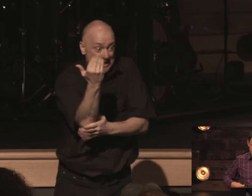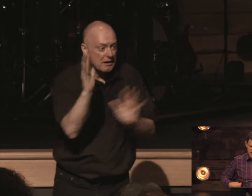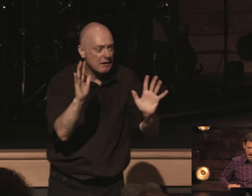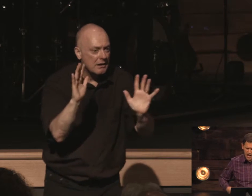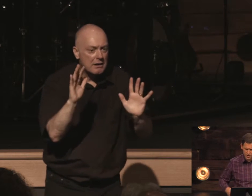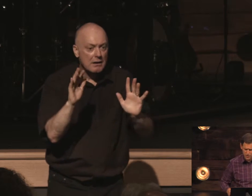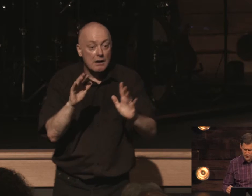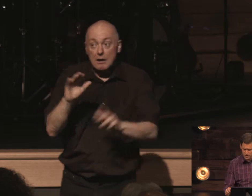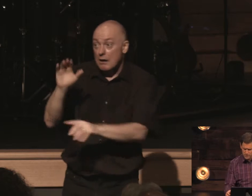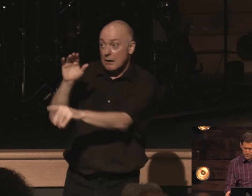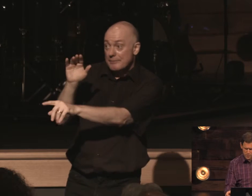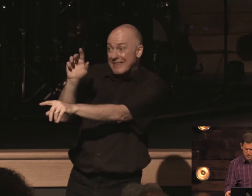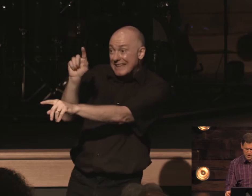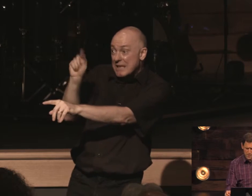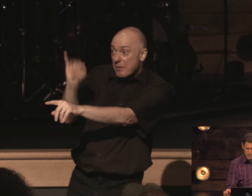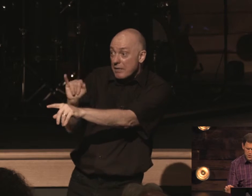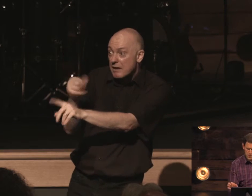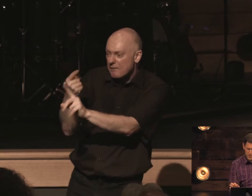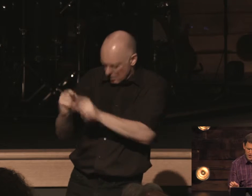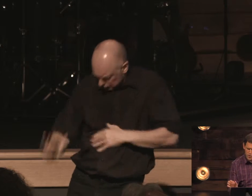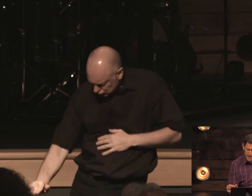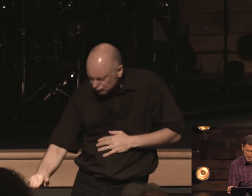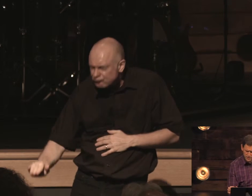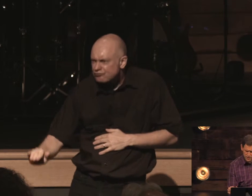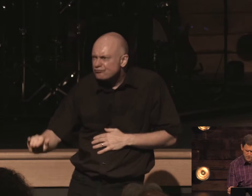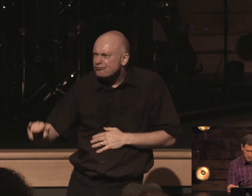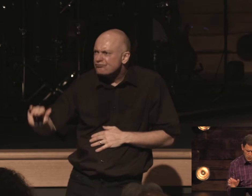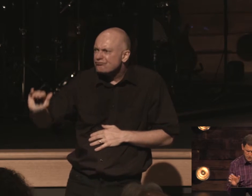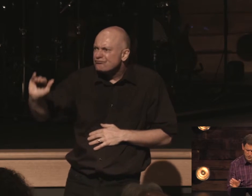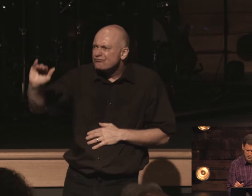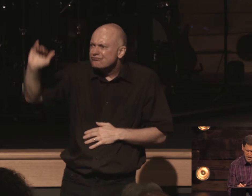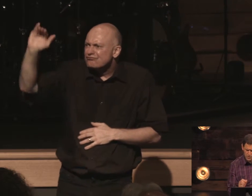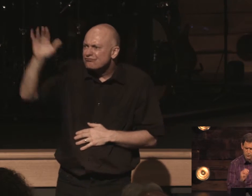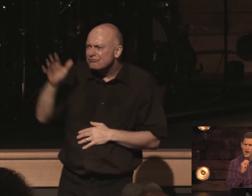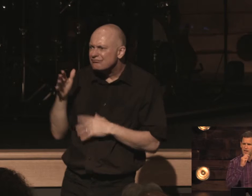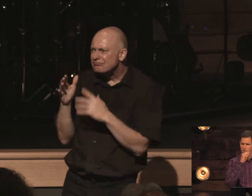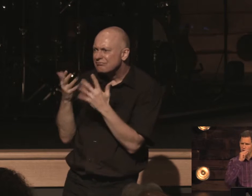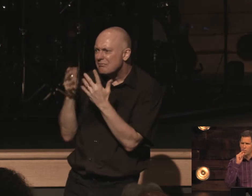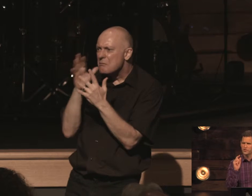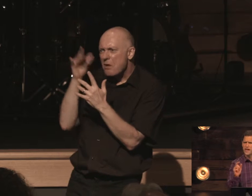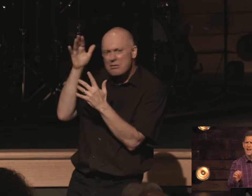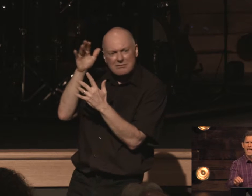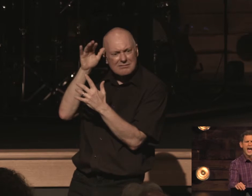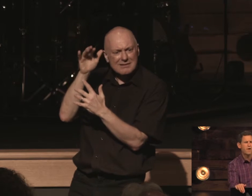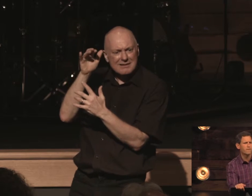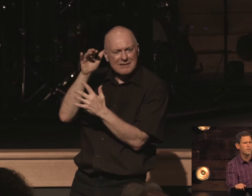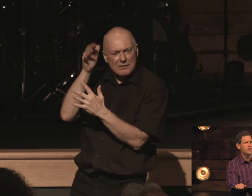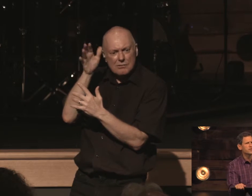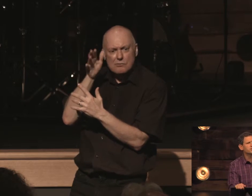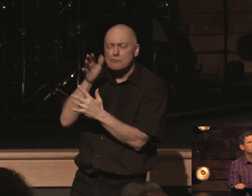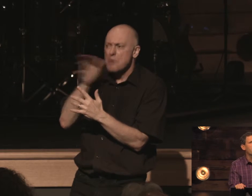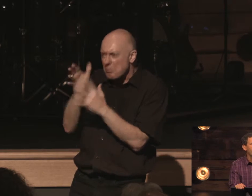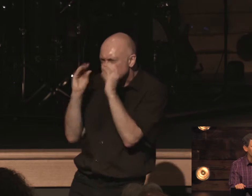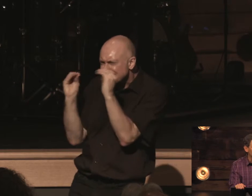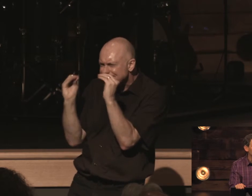childhood timothy you have been acquainted with the sacred writings notice that how from childhood